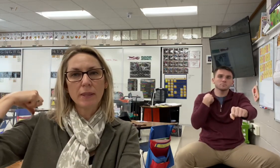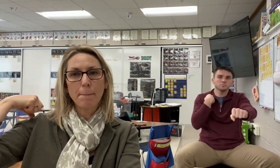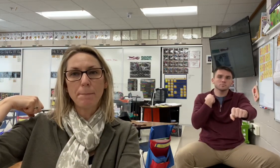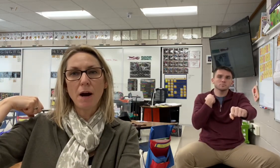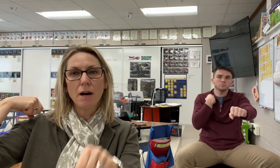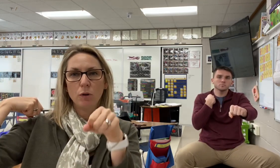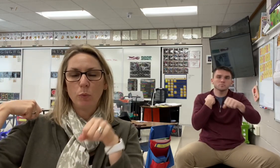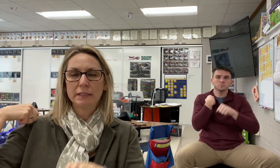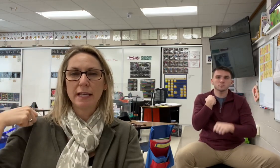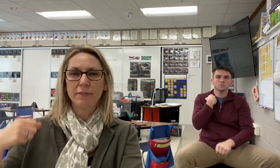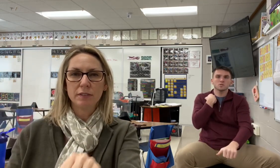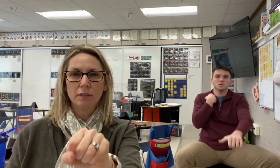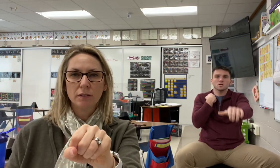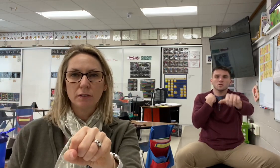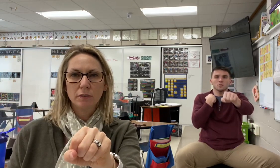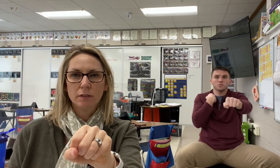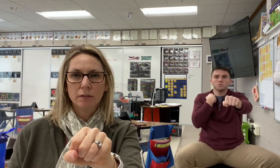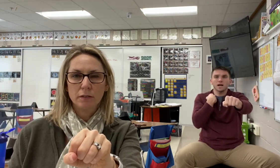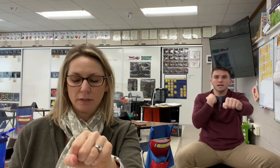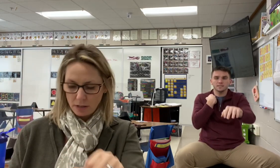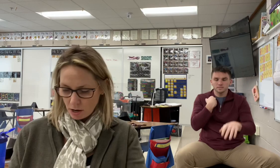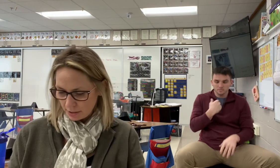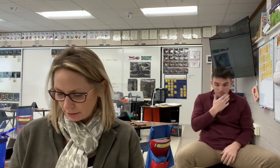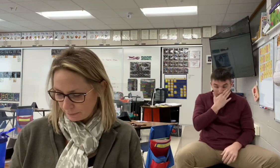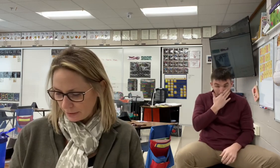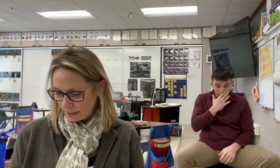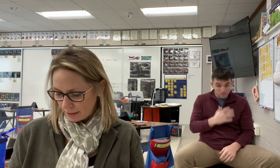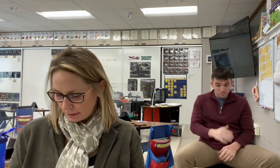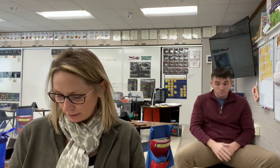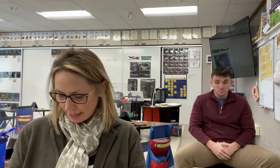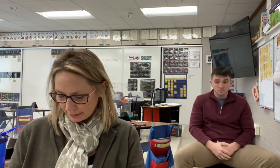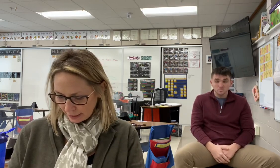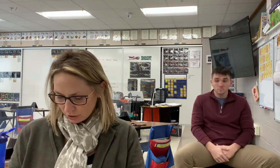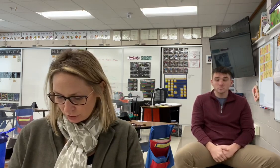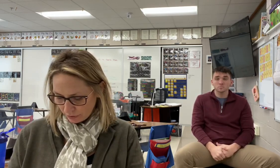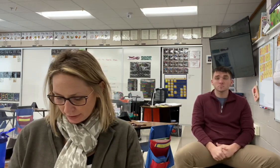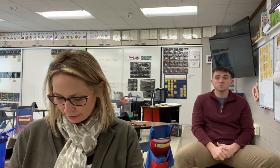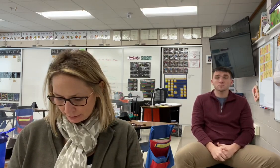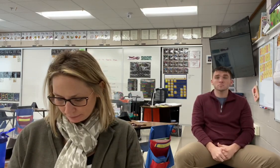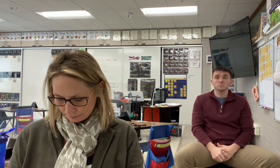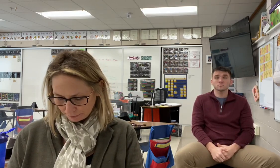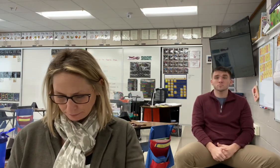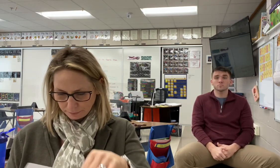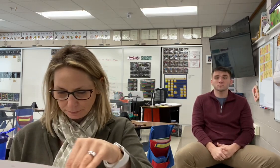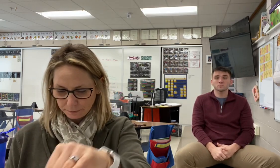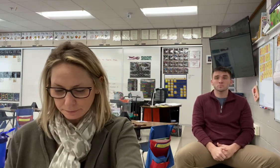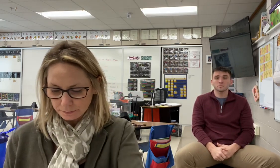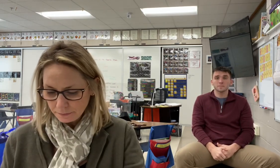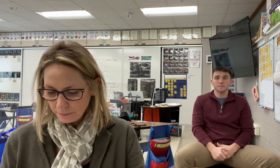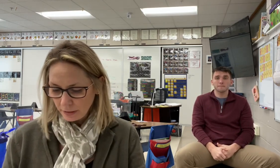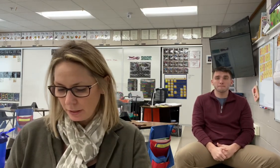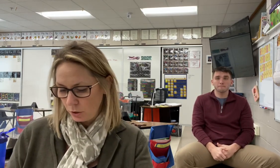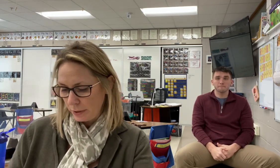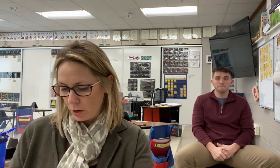the p. What's left? Ride. Awesome. Last section, friends. Here we go.